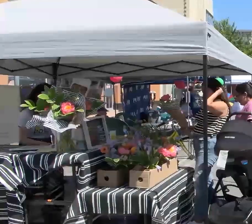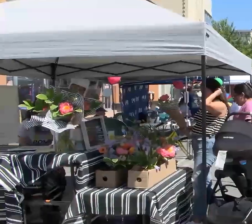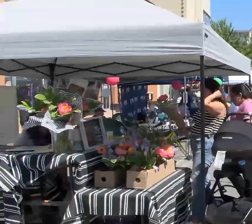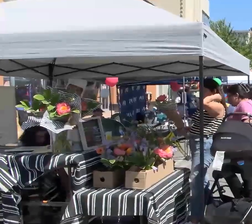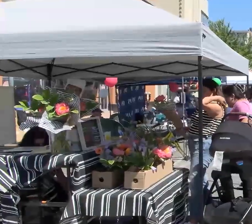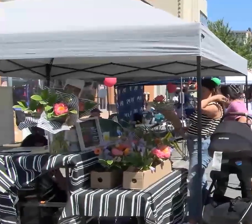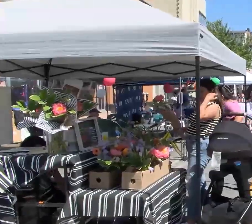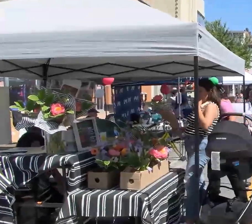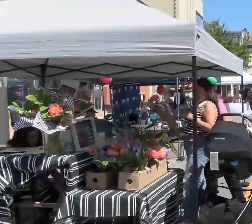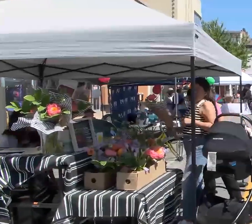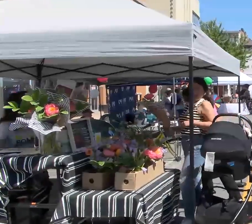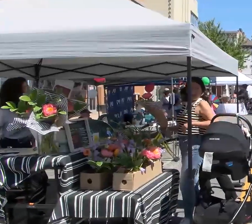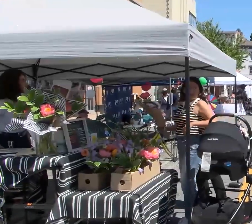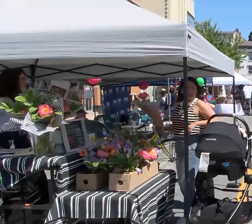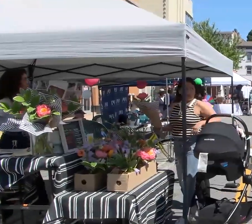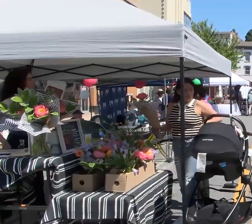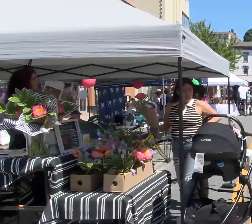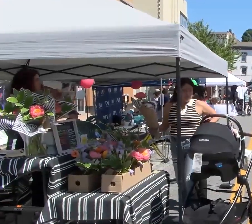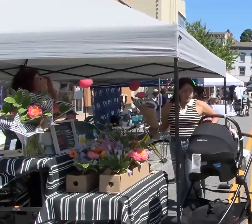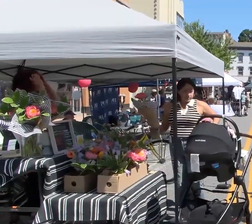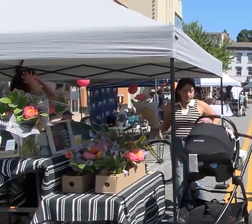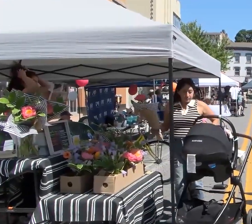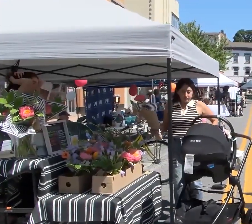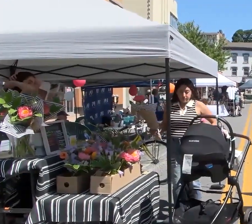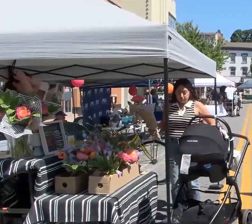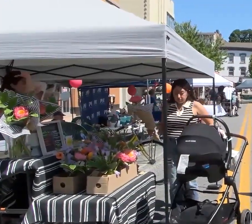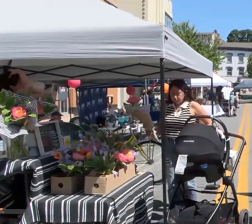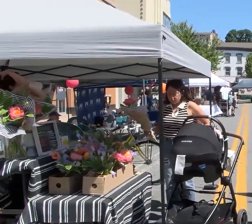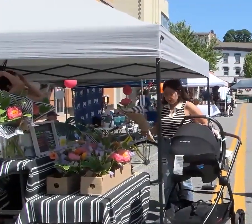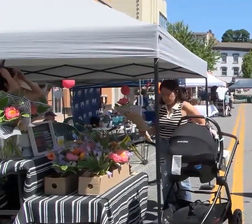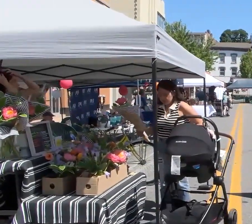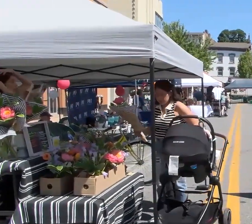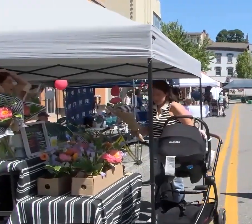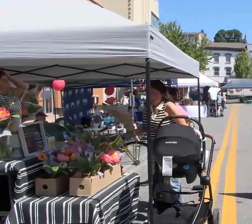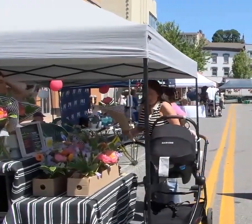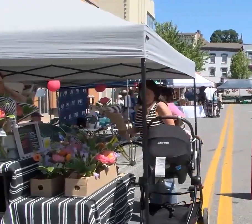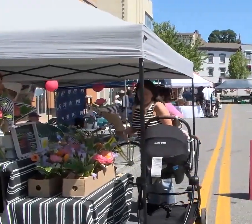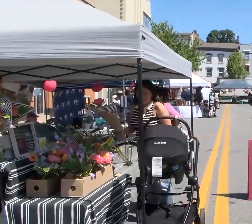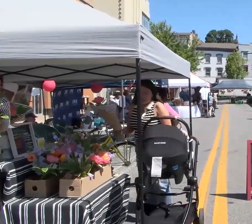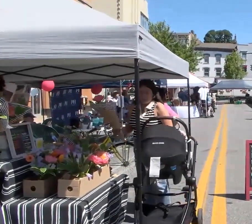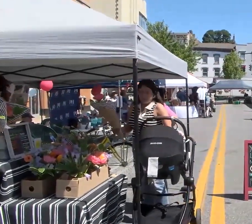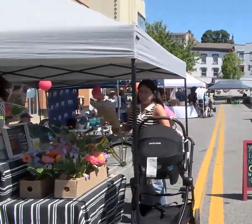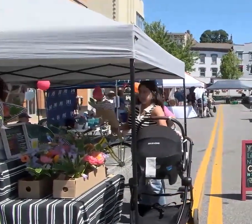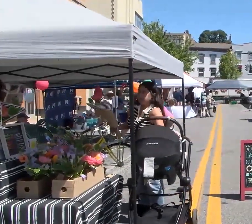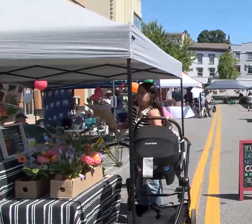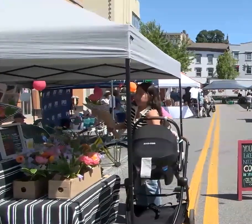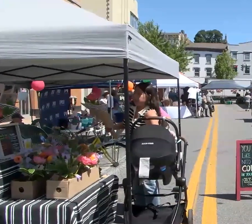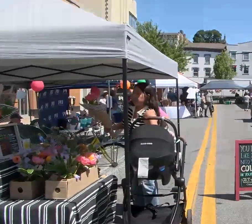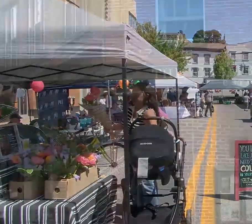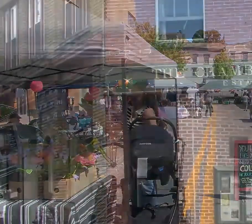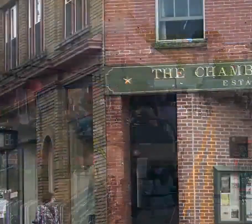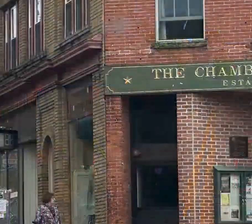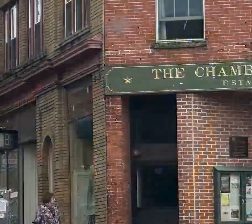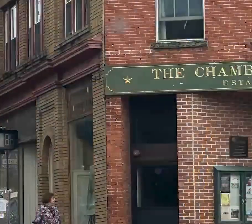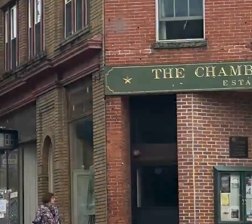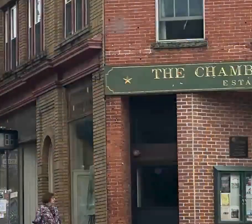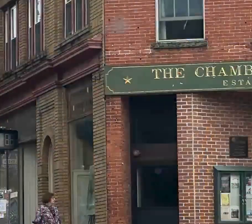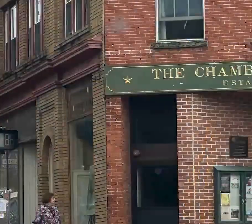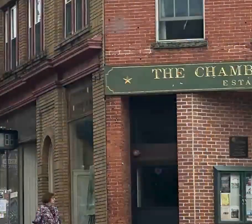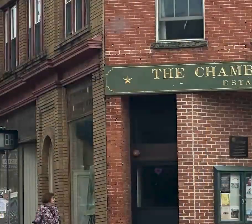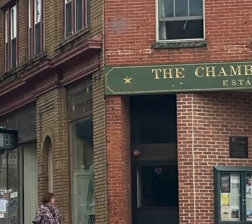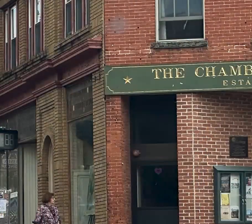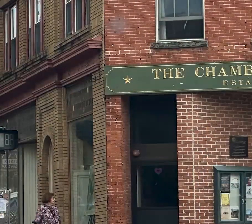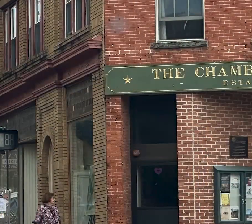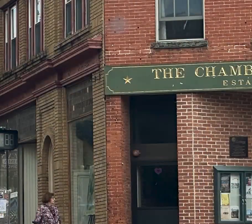thanks to the county for their support and New York State with the DRI program. Both entities have allowed us to provide and showcase art